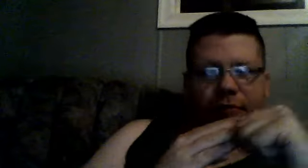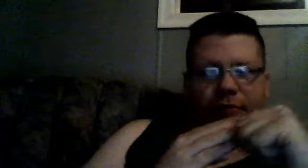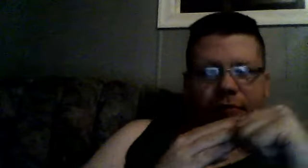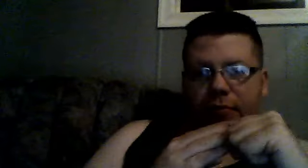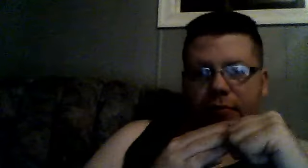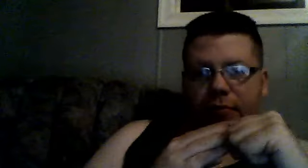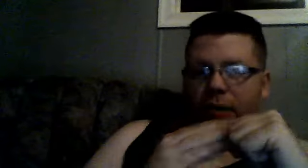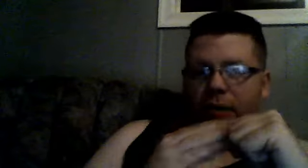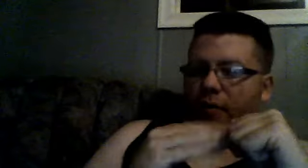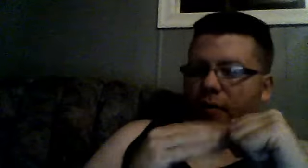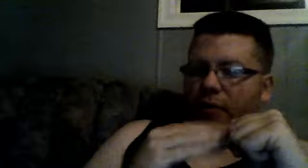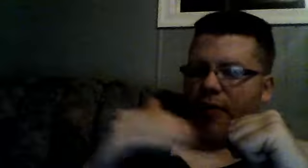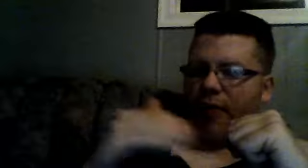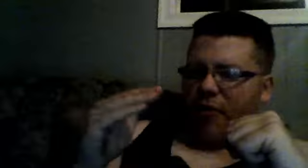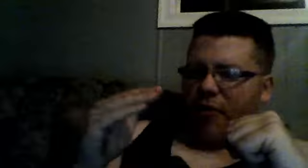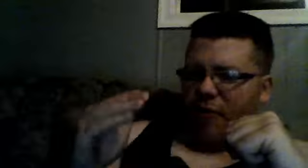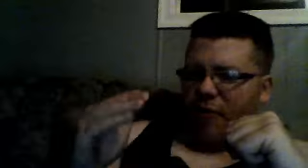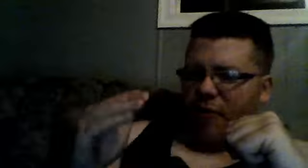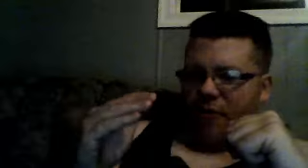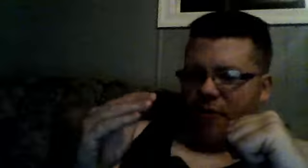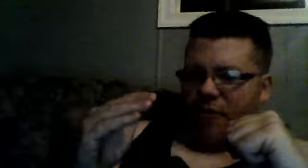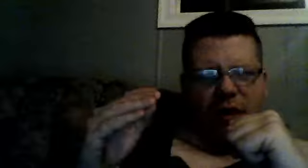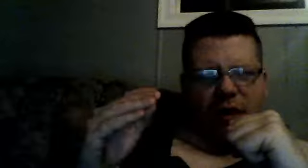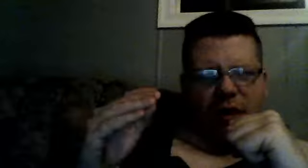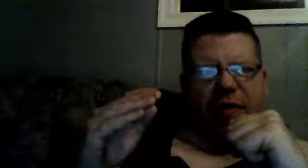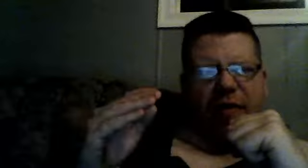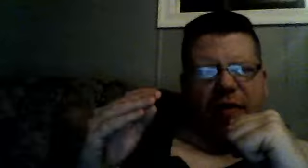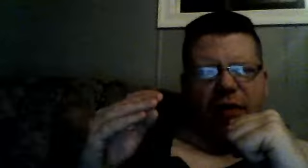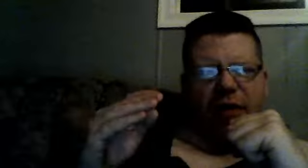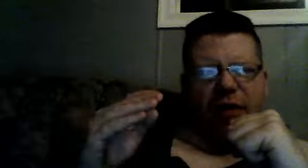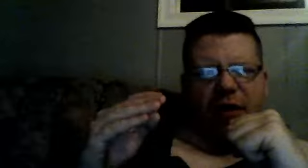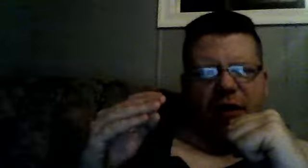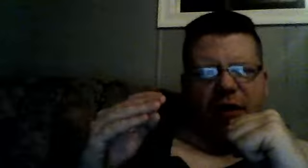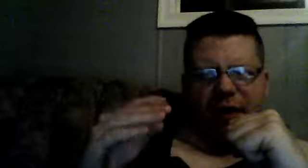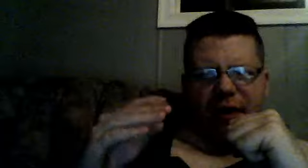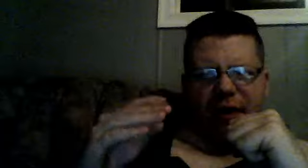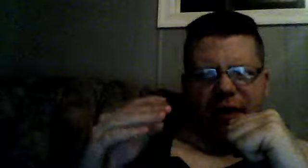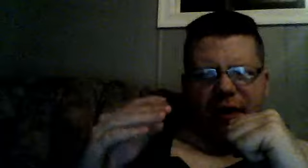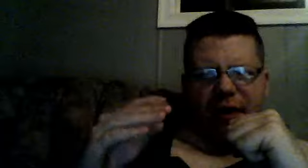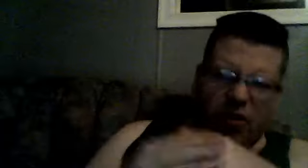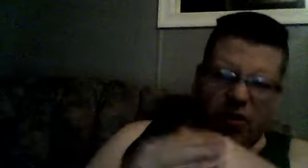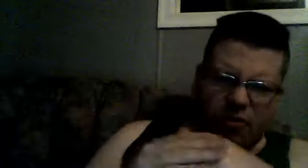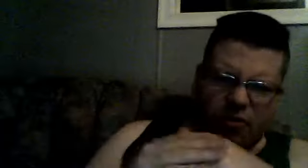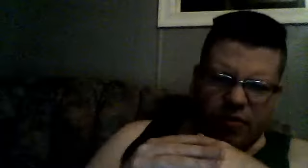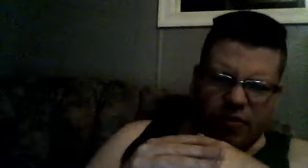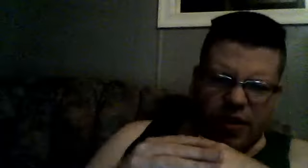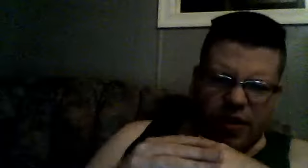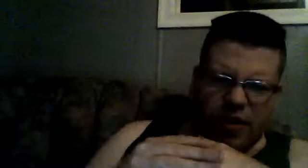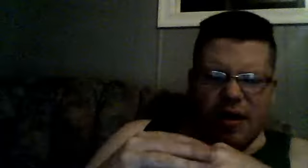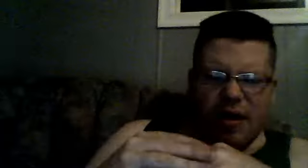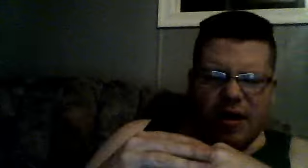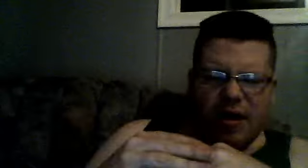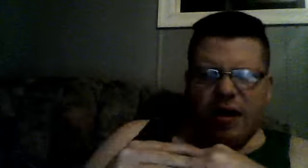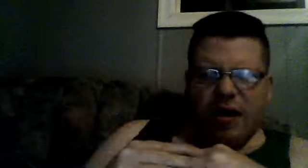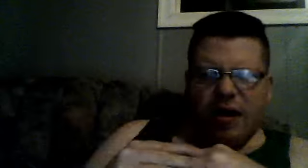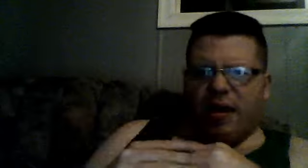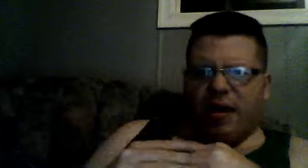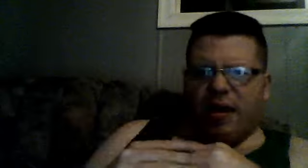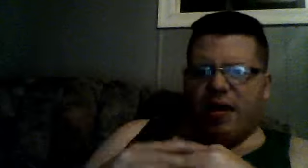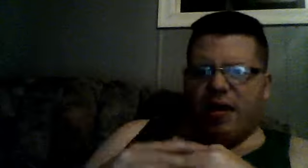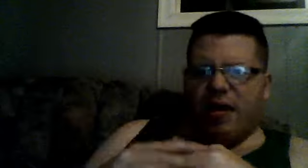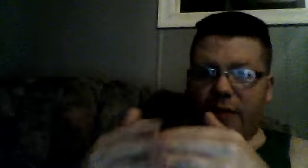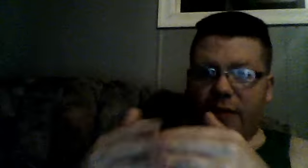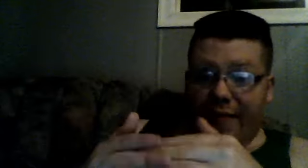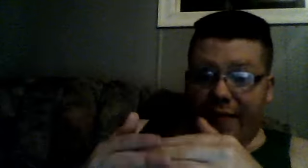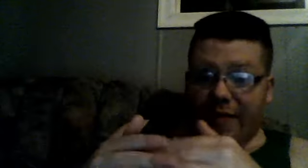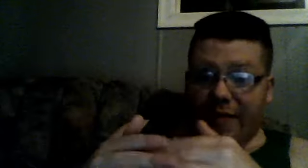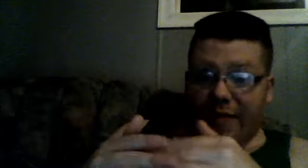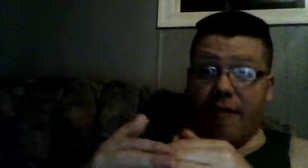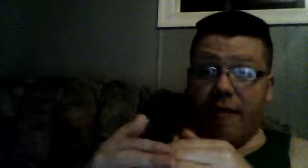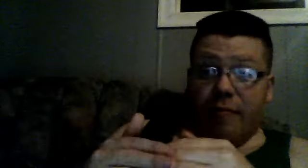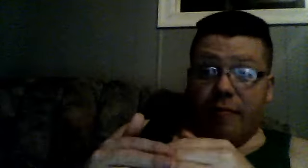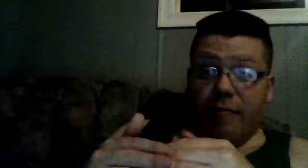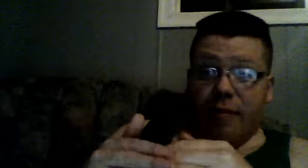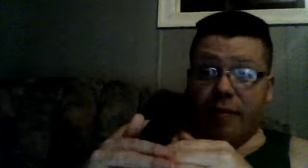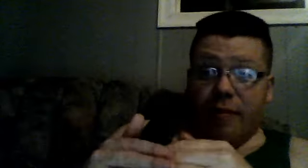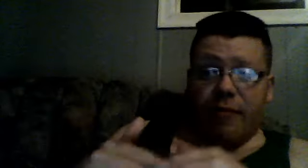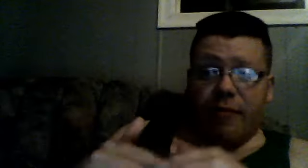was with character B, which I thought was complaining about BS, and, also, in the miniseries, the villain